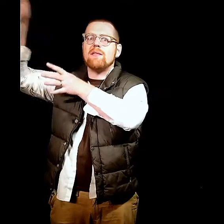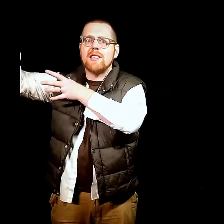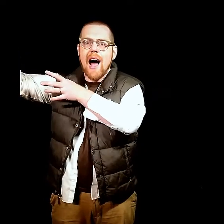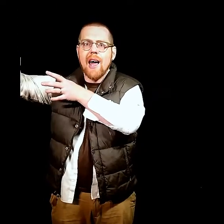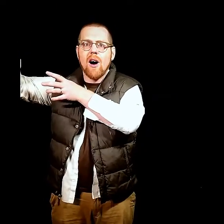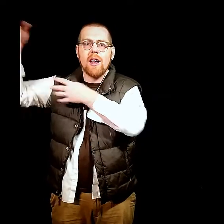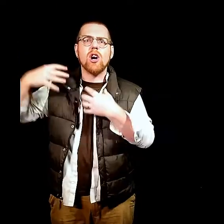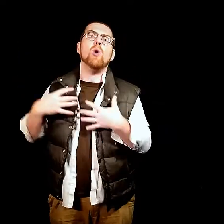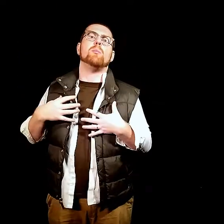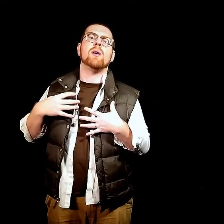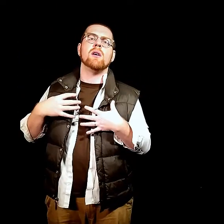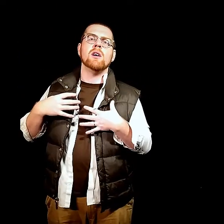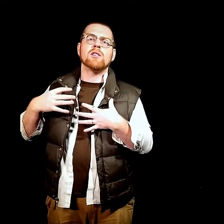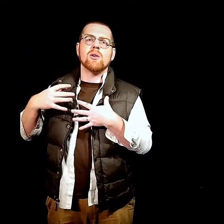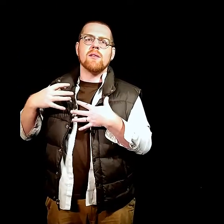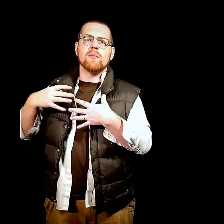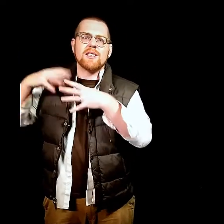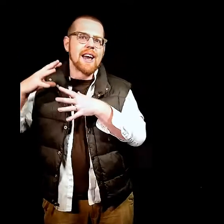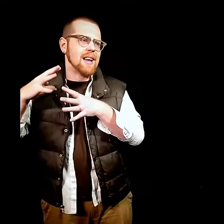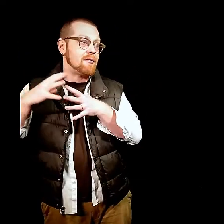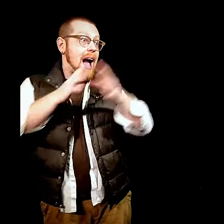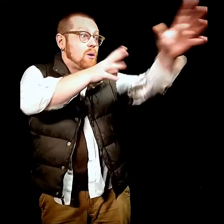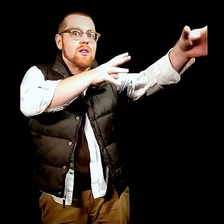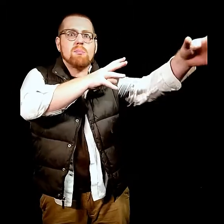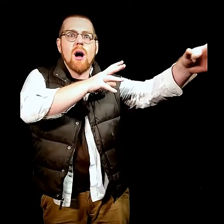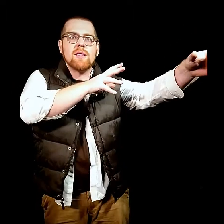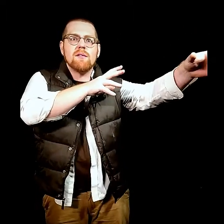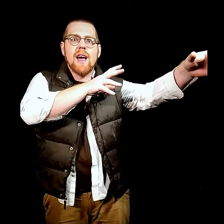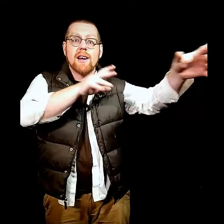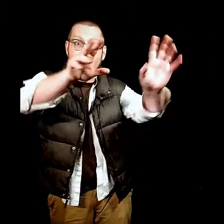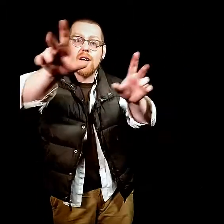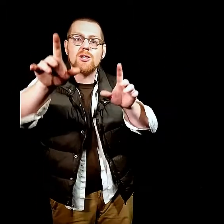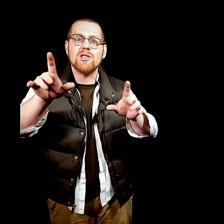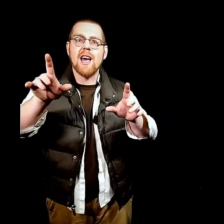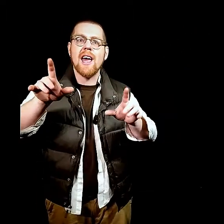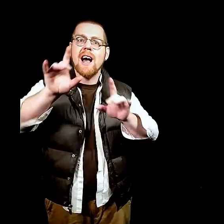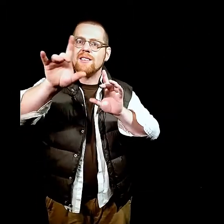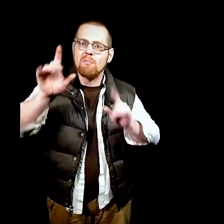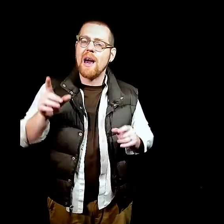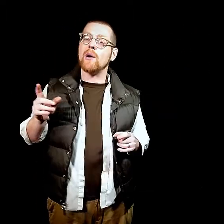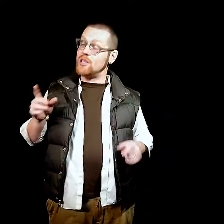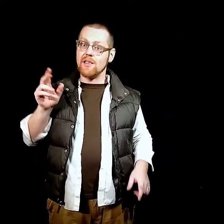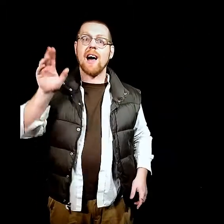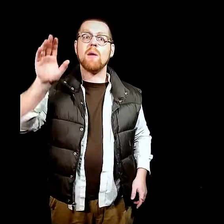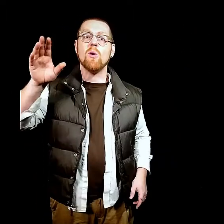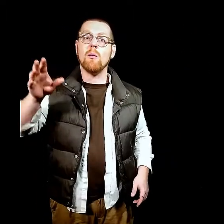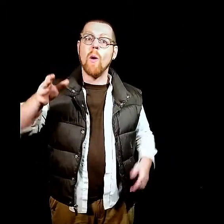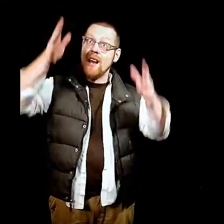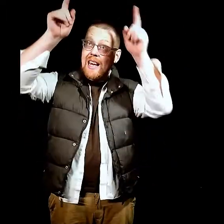Zion and cope, turning from the sight of now to the promise of then. God, you say, has not perished and the time will come when he